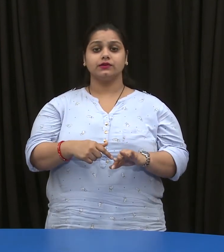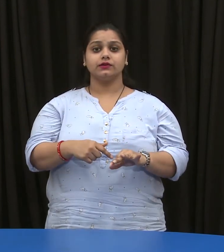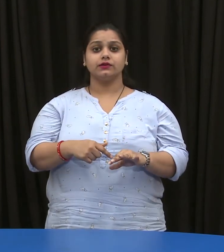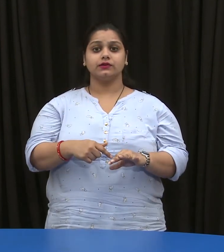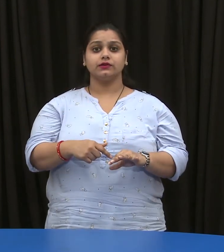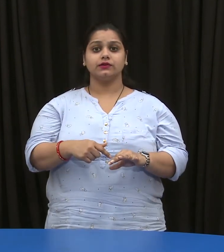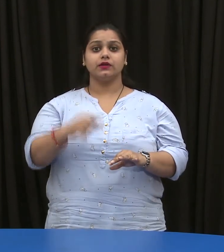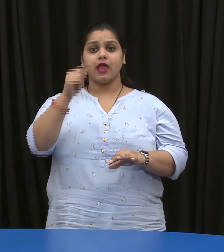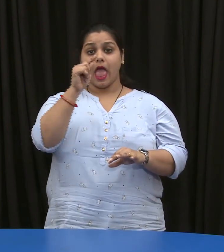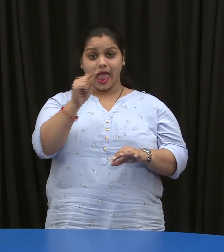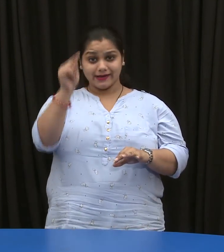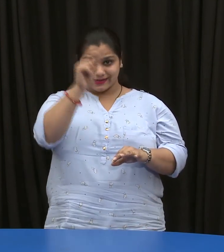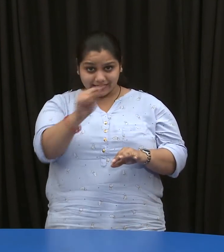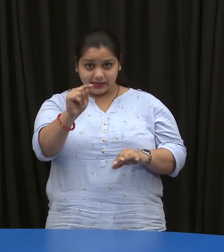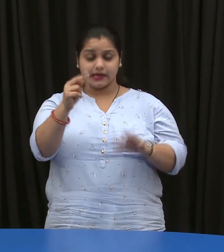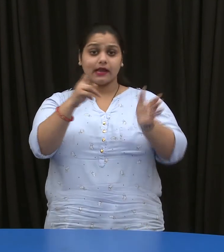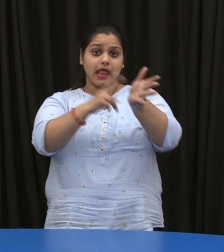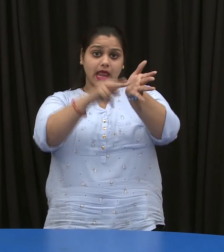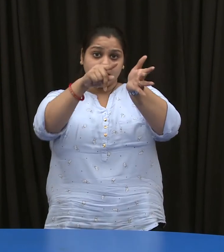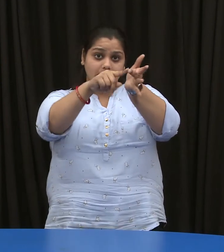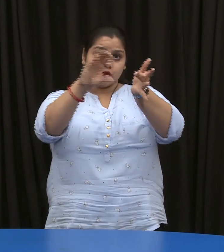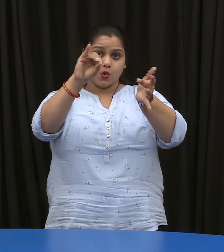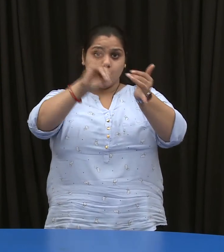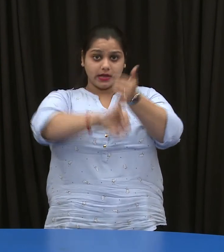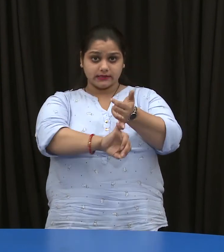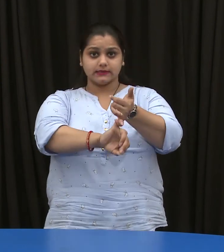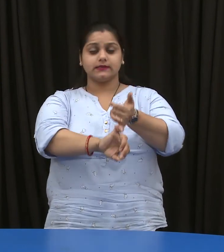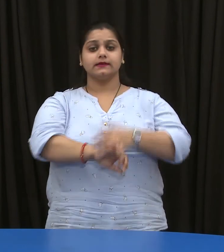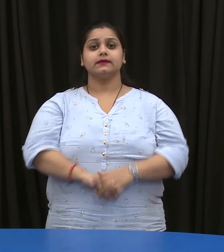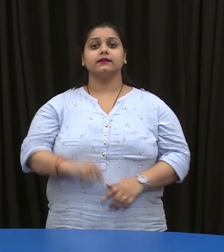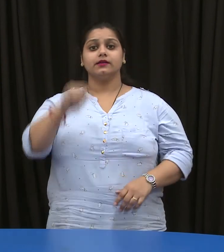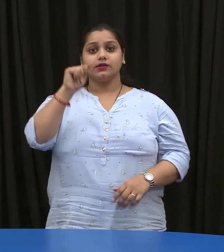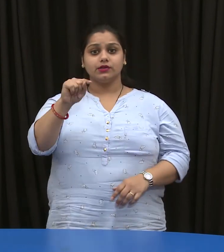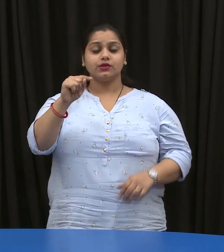nios.ac.in.